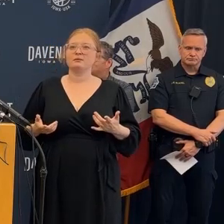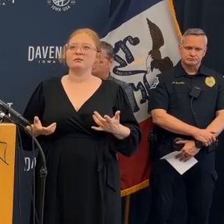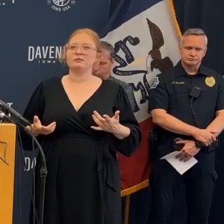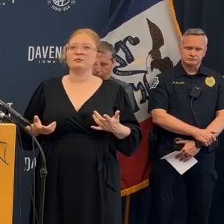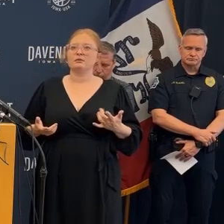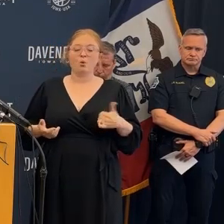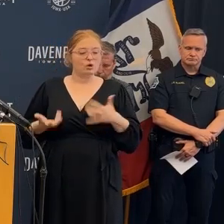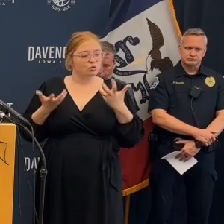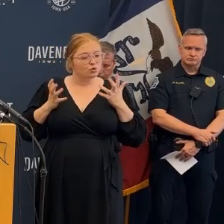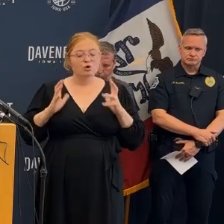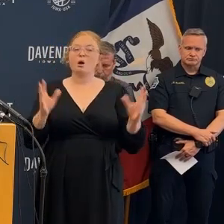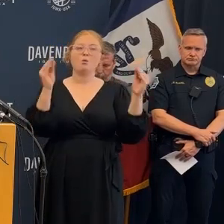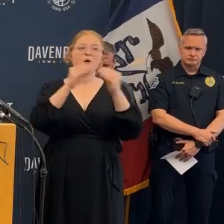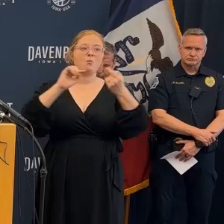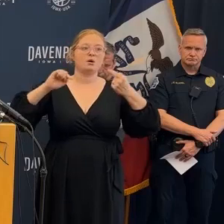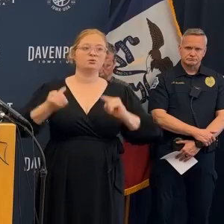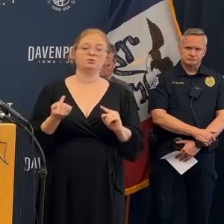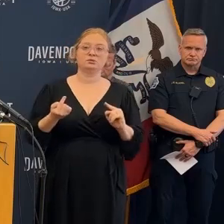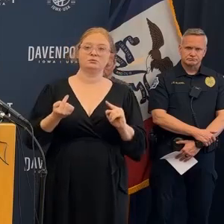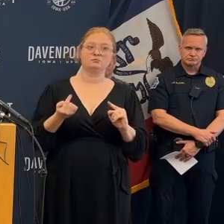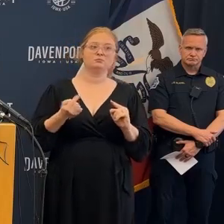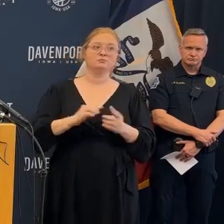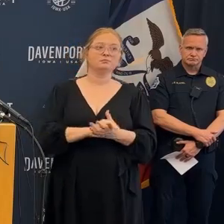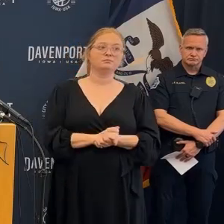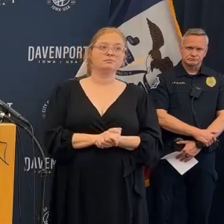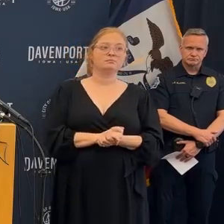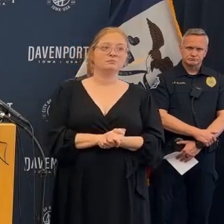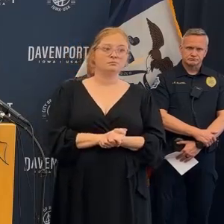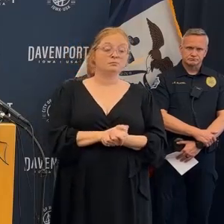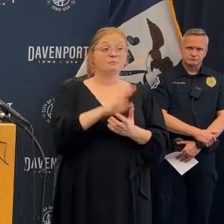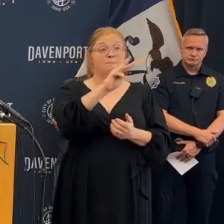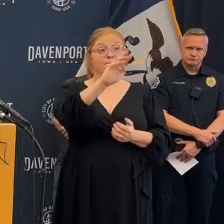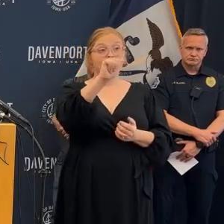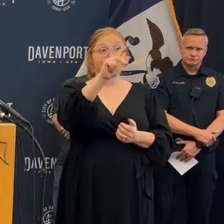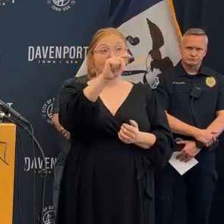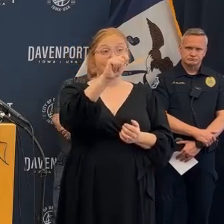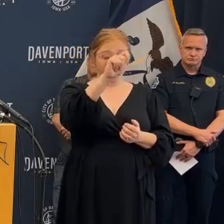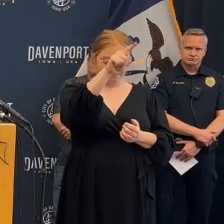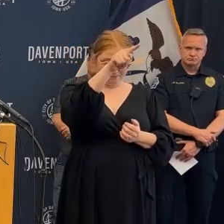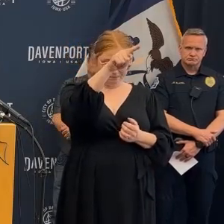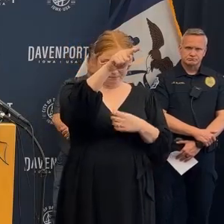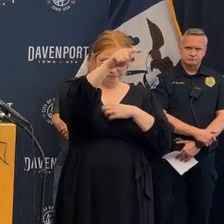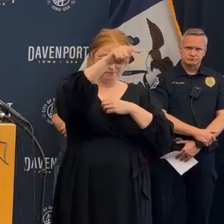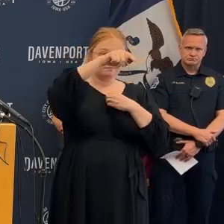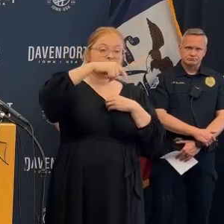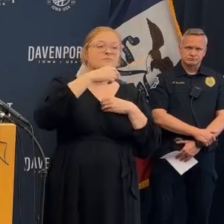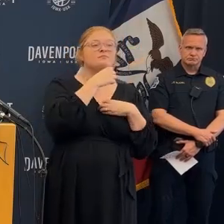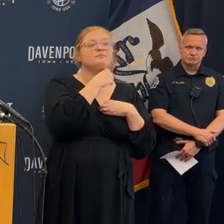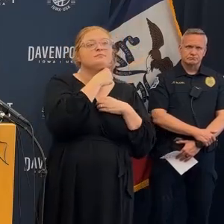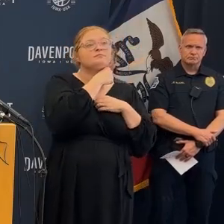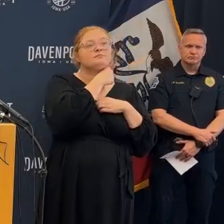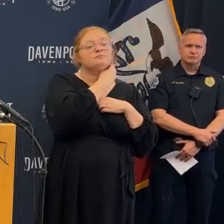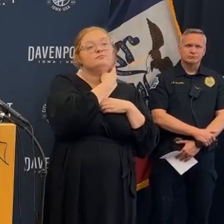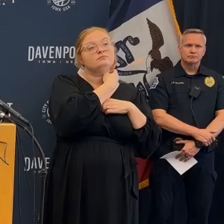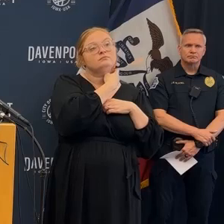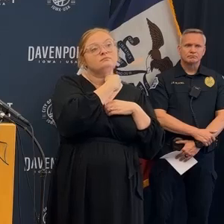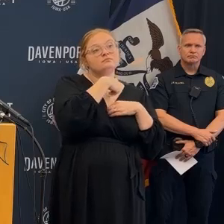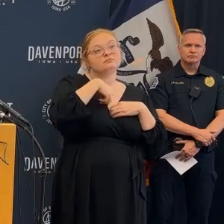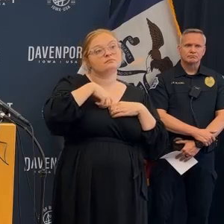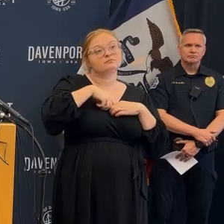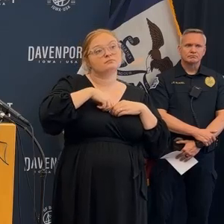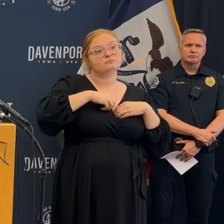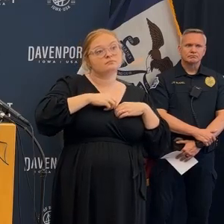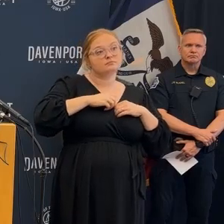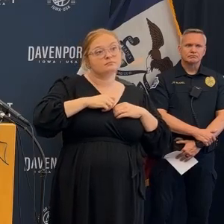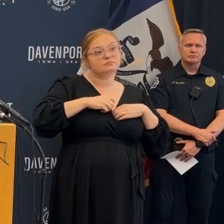community we want to be able to safely take that building down I can't stress that enough when you have a building that is that unpredictable with